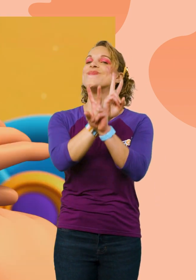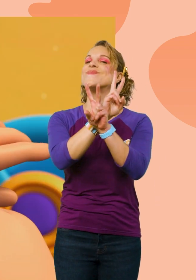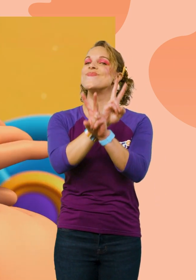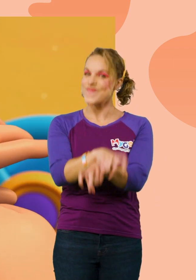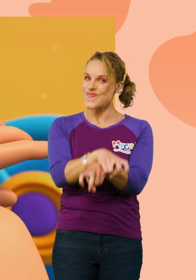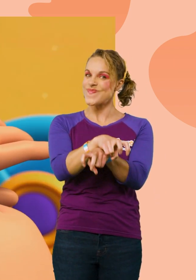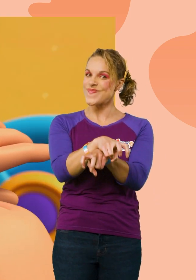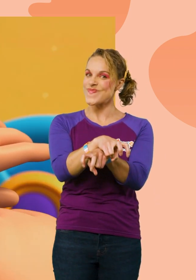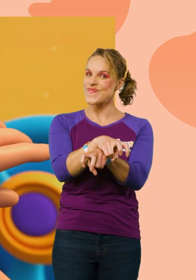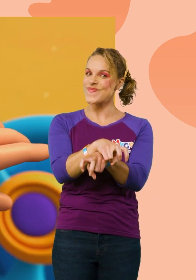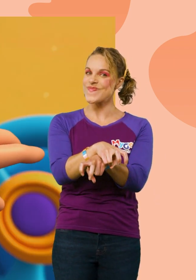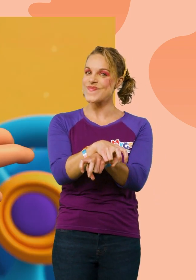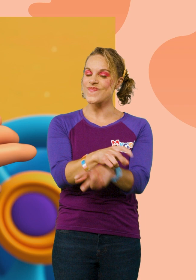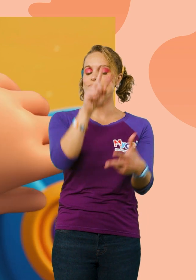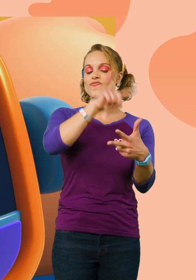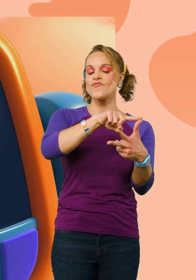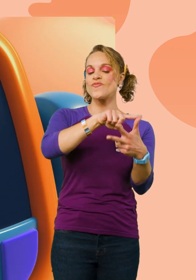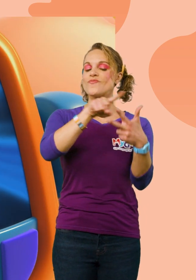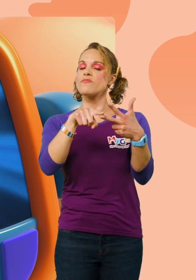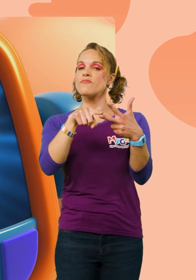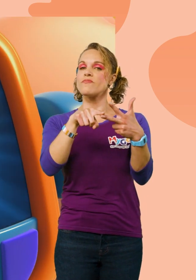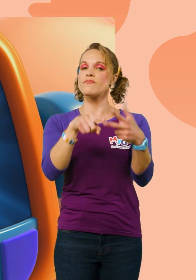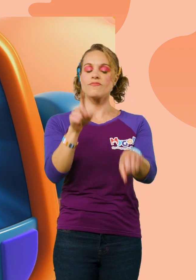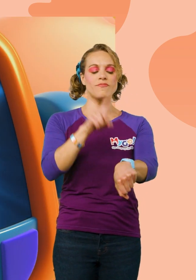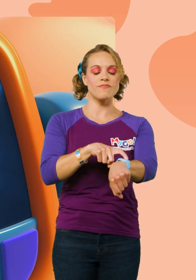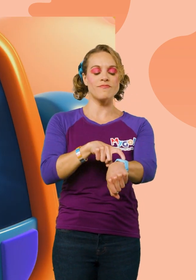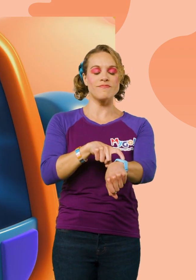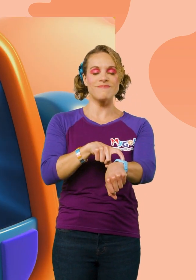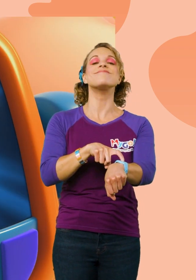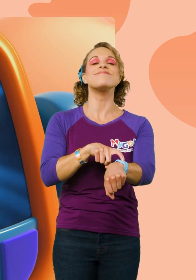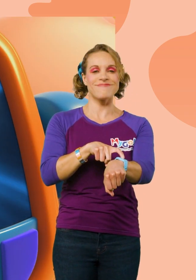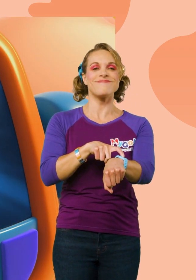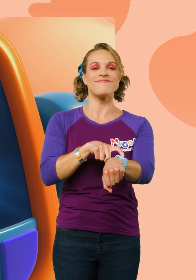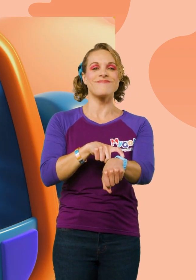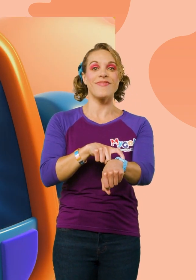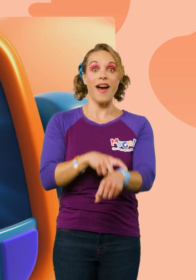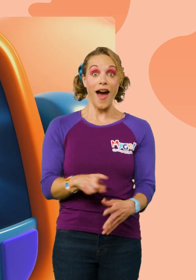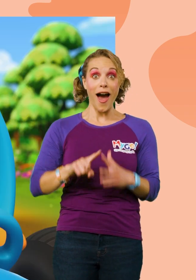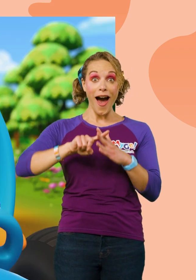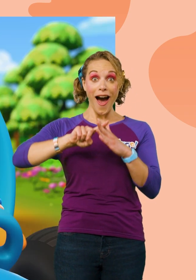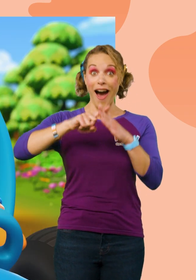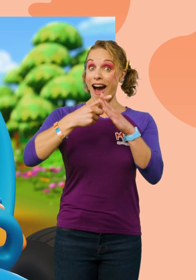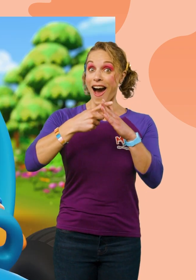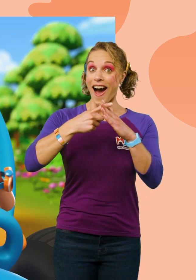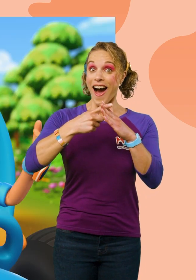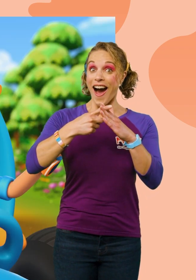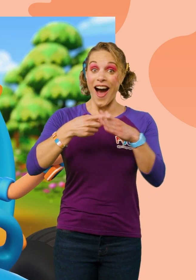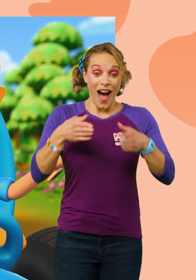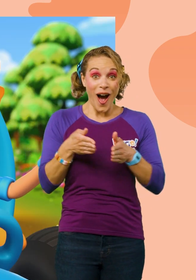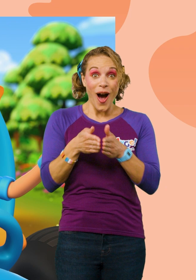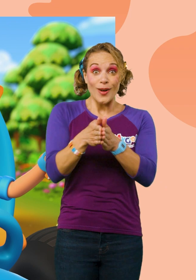and spider legs! Rocket booster, grabber arm, spider legs, confirmed! Activate Flippy Station!